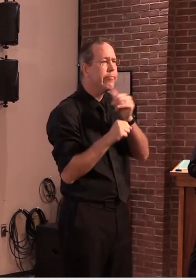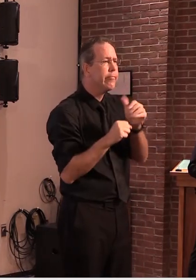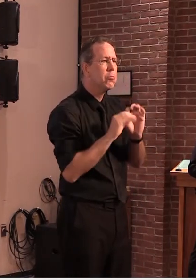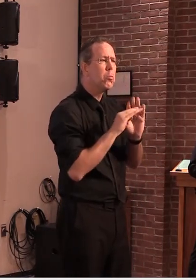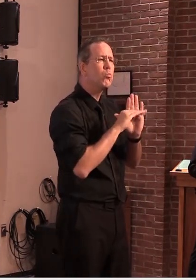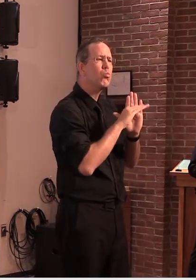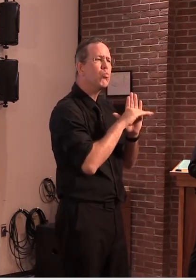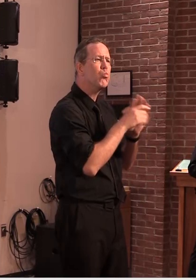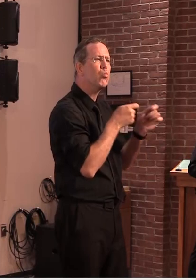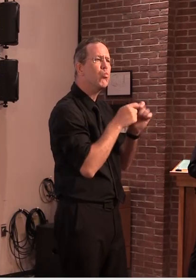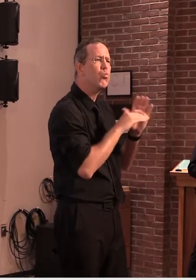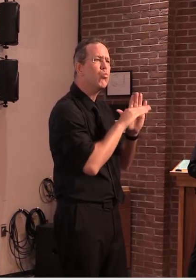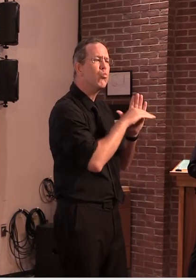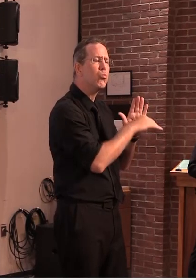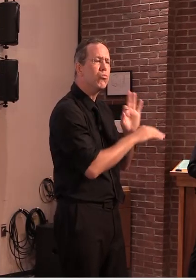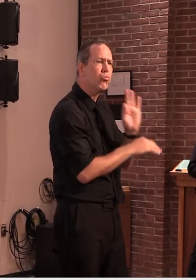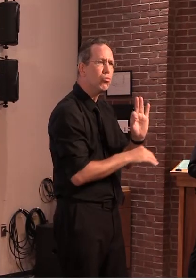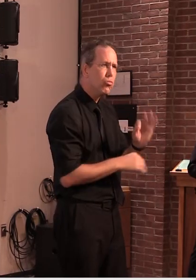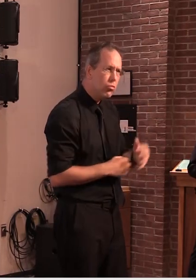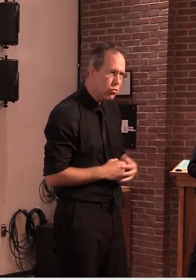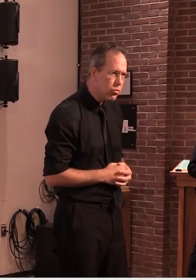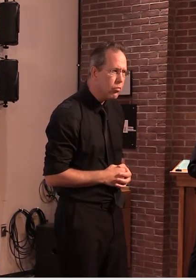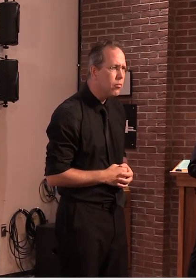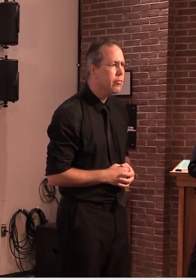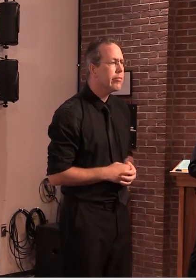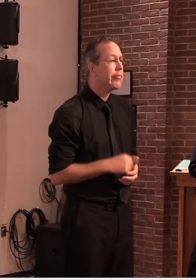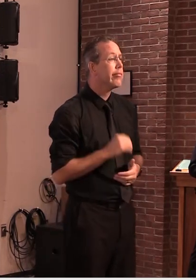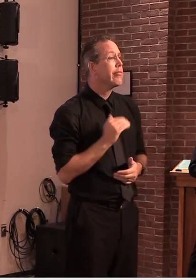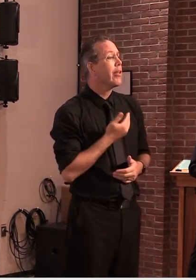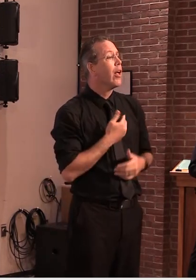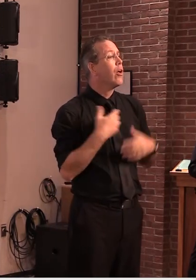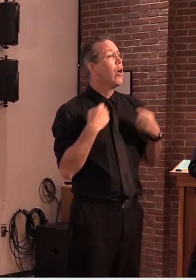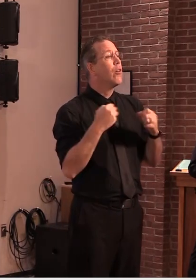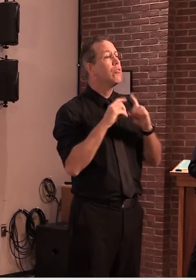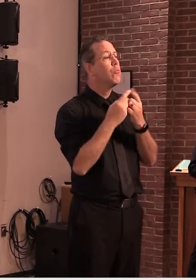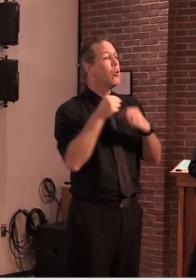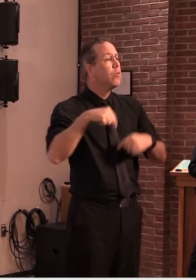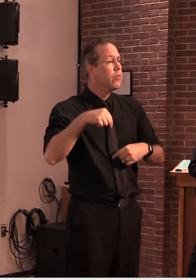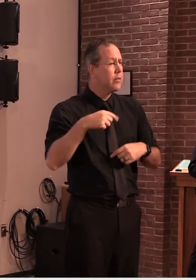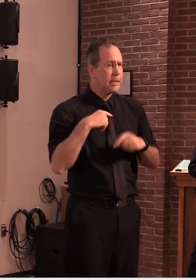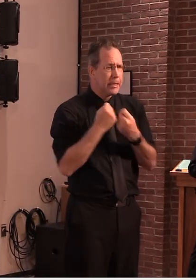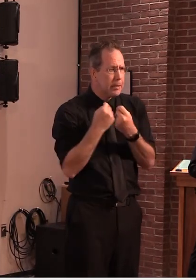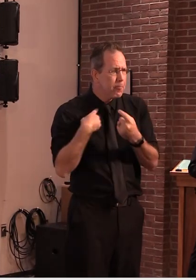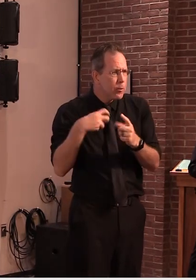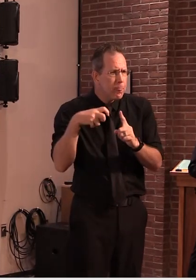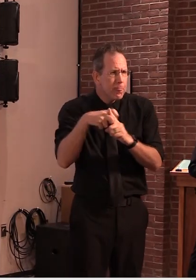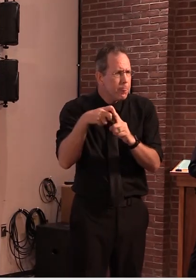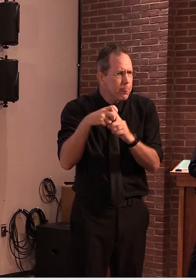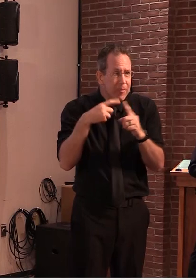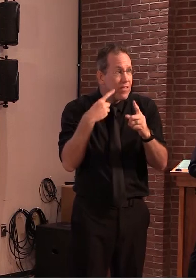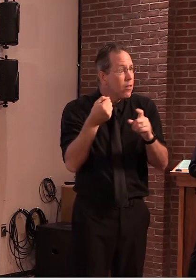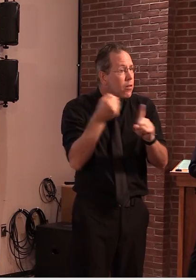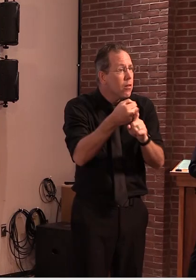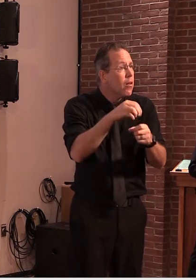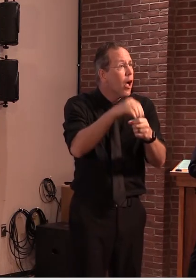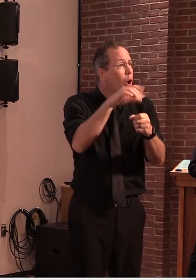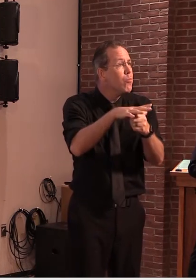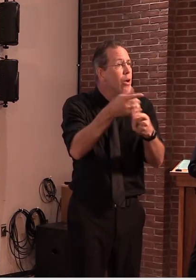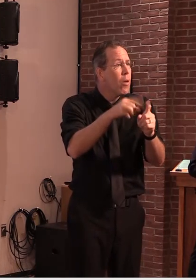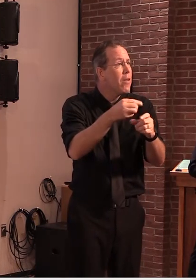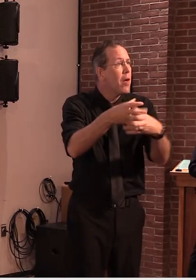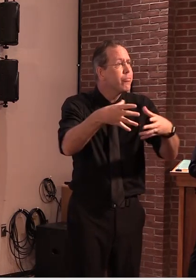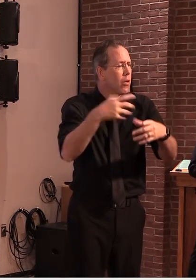continues to quickly and effectively respond to outbreaks and clusters. And as Dr. Levine mentioned to his team,